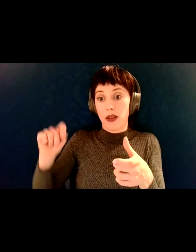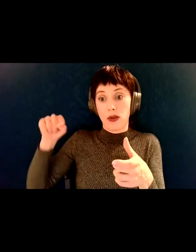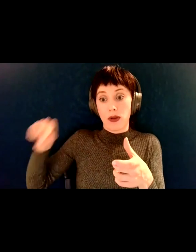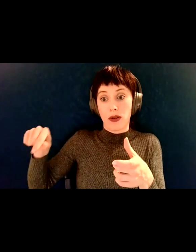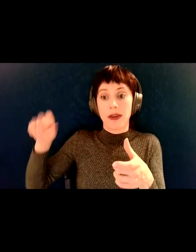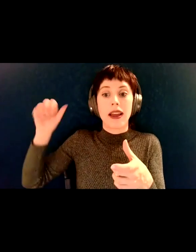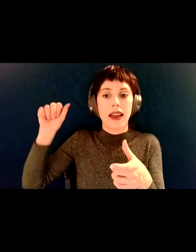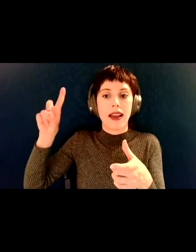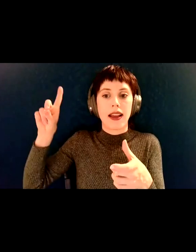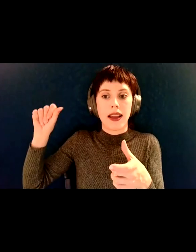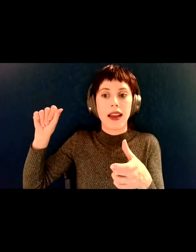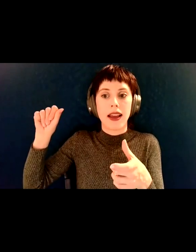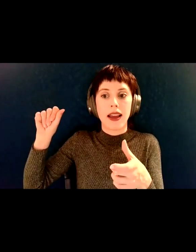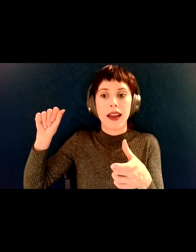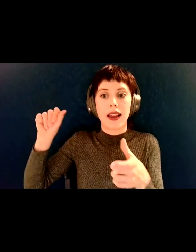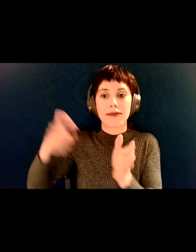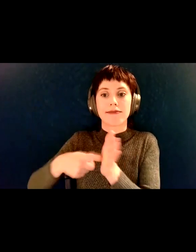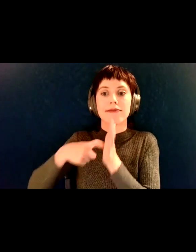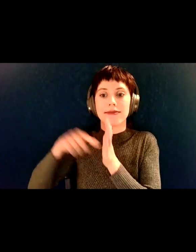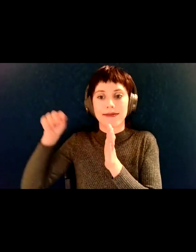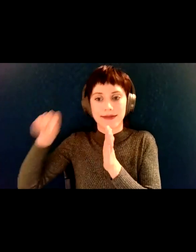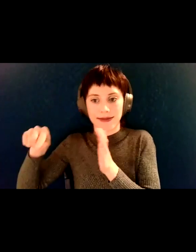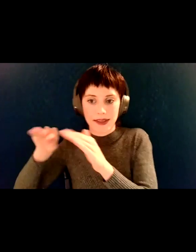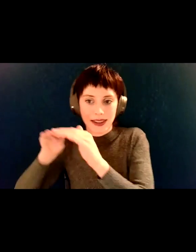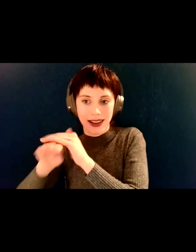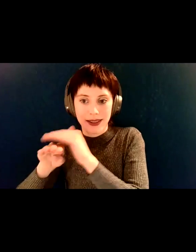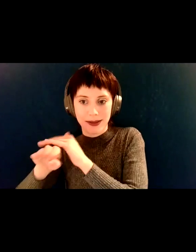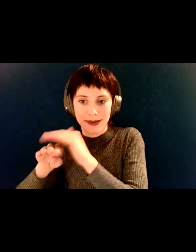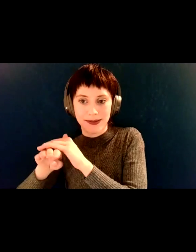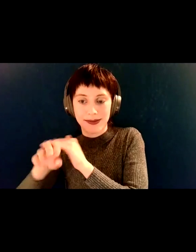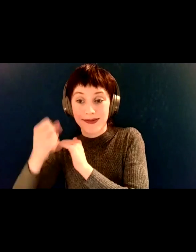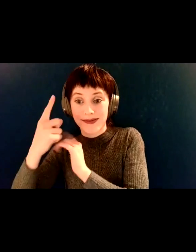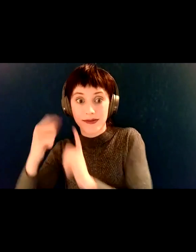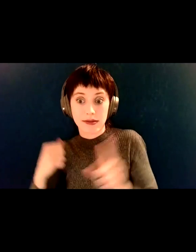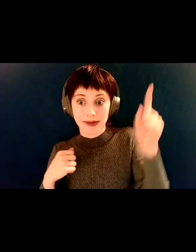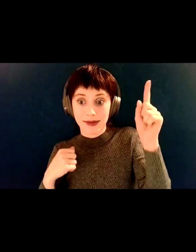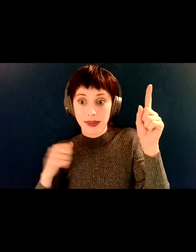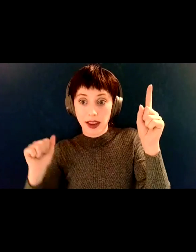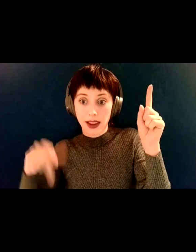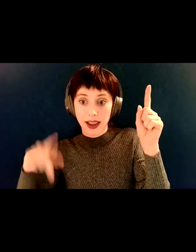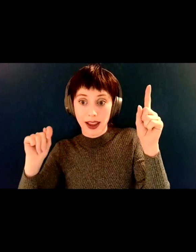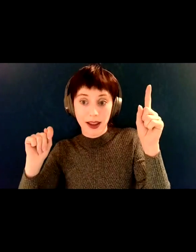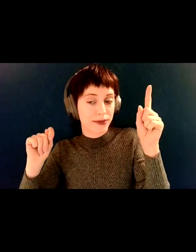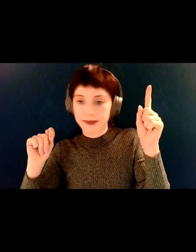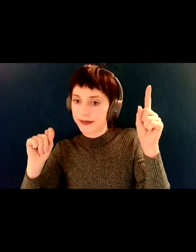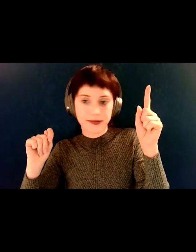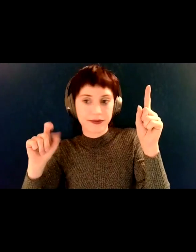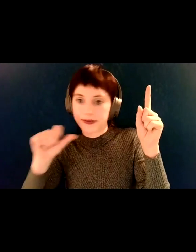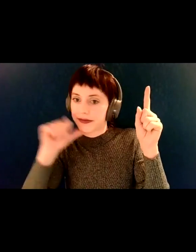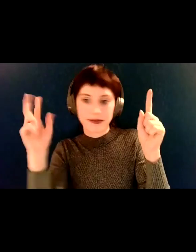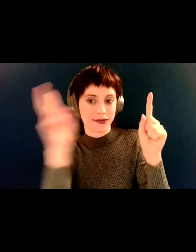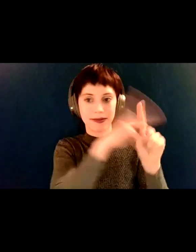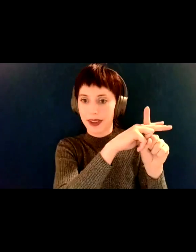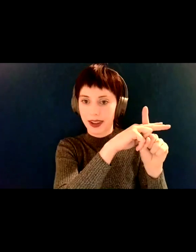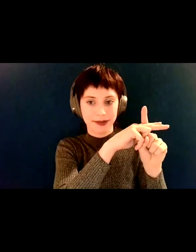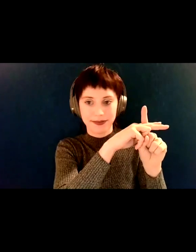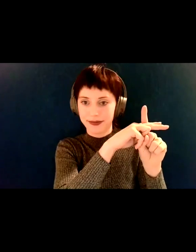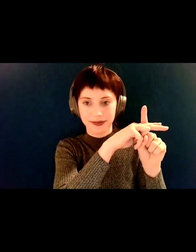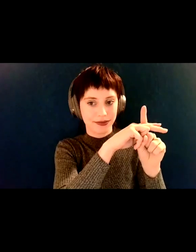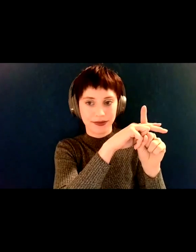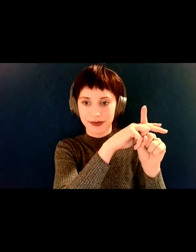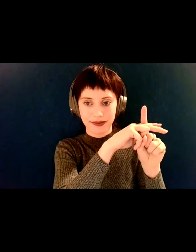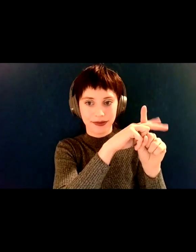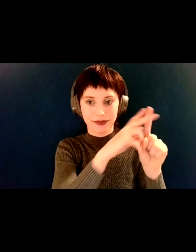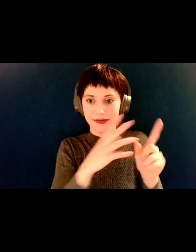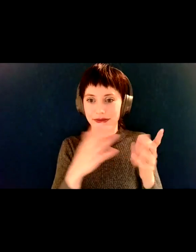bathroom and it's a public lobby, but it does not cover your apartment. Um, so there, there are all these, yeah, that's